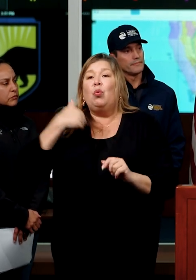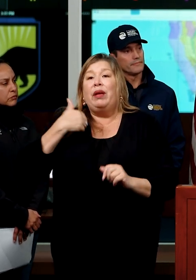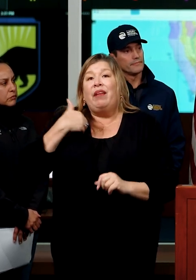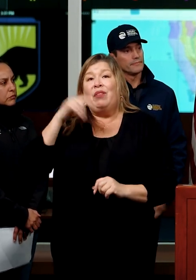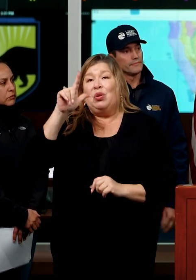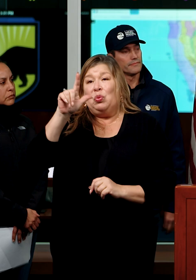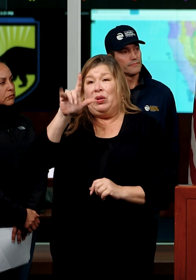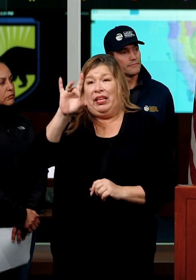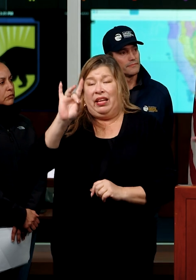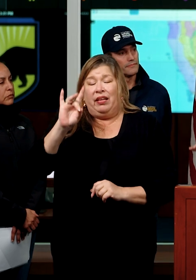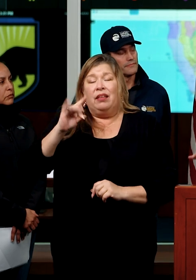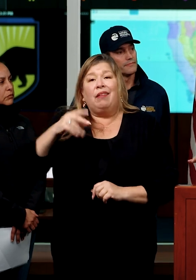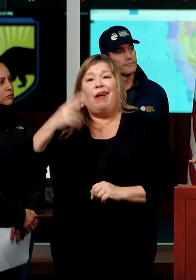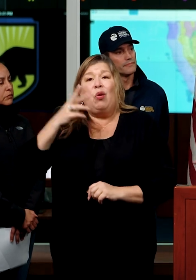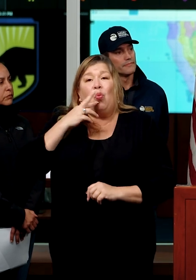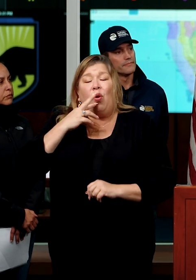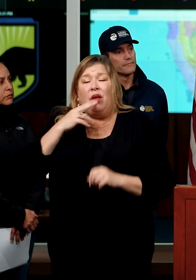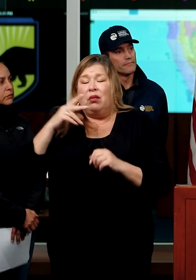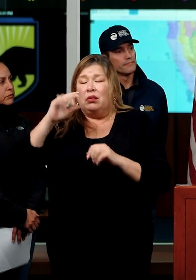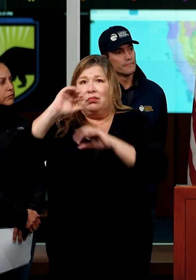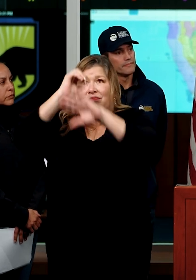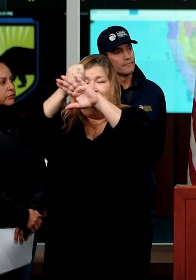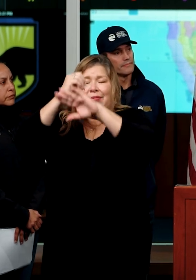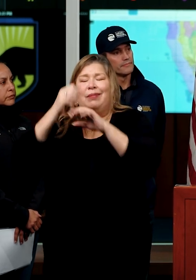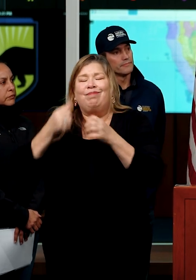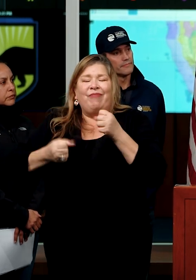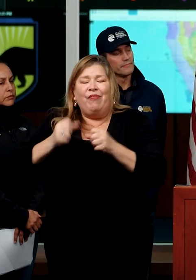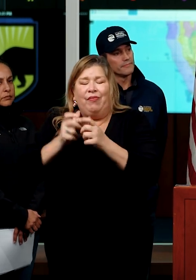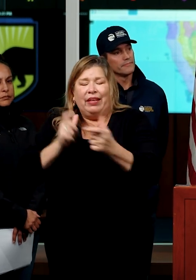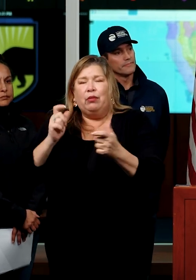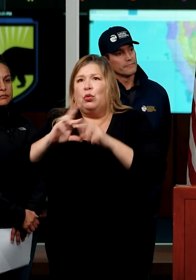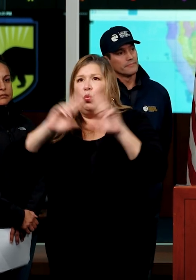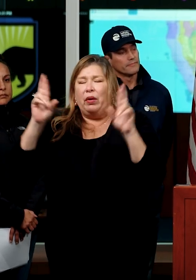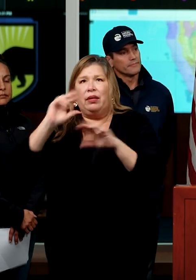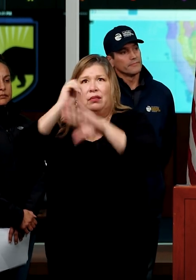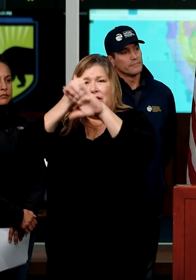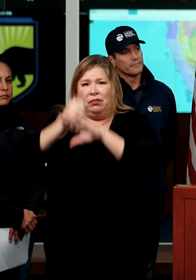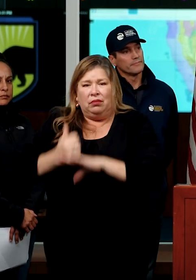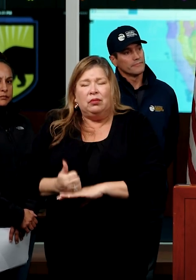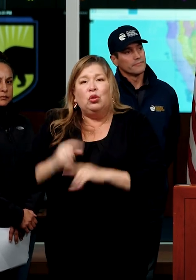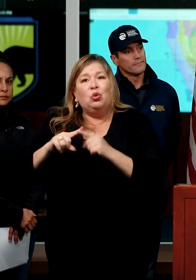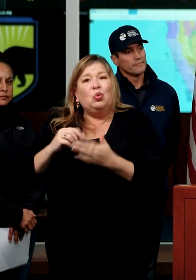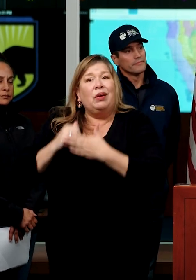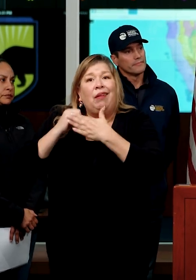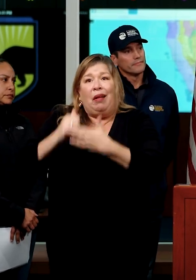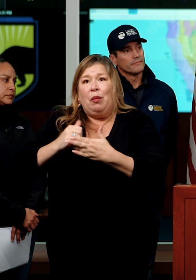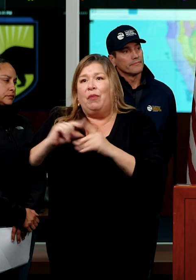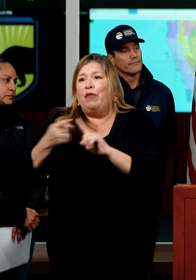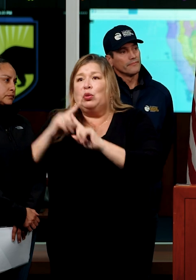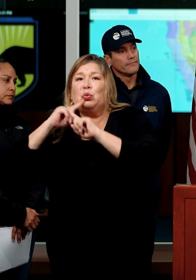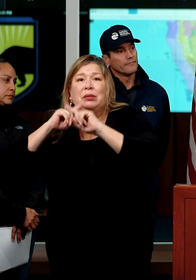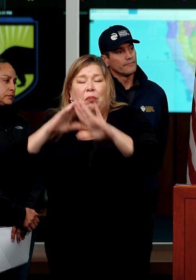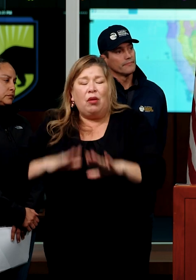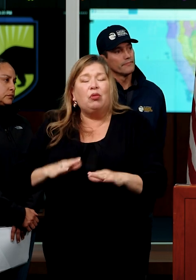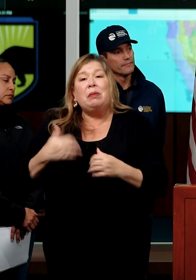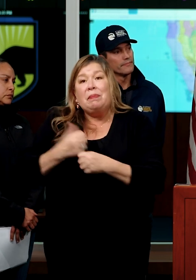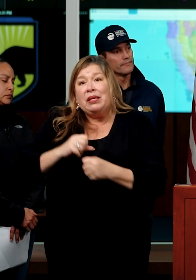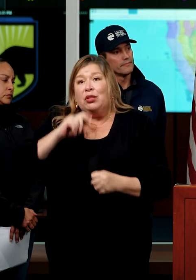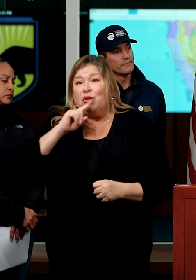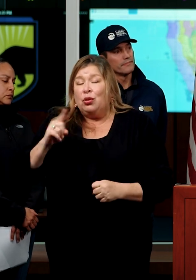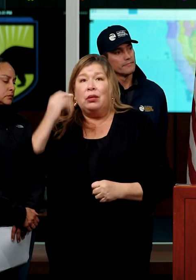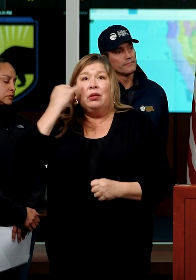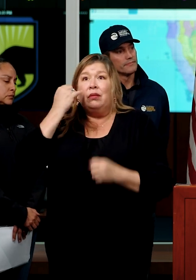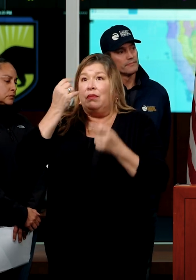water vehicles arrayed across the state to help first responders, both local, state, tribal, county folks to ensure that they can